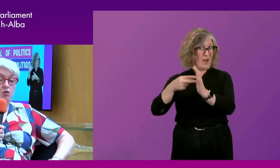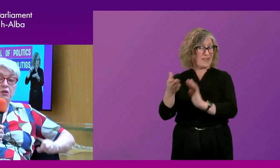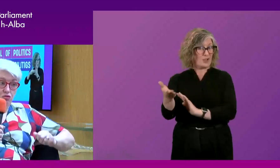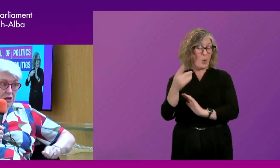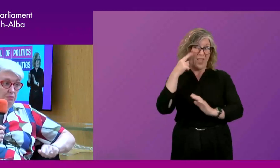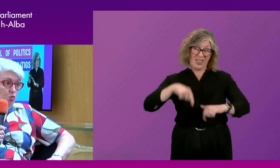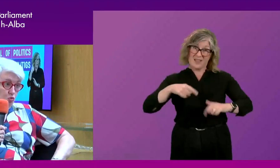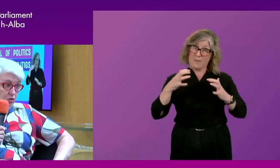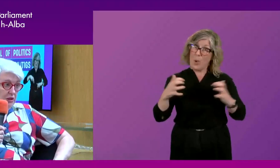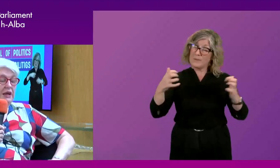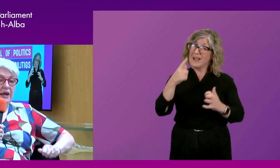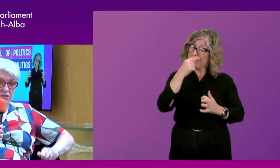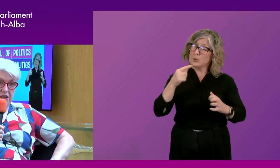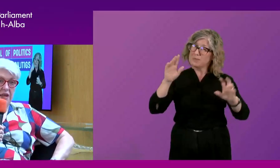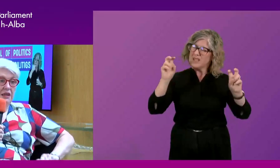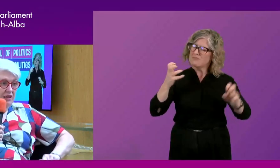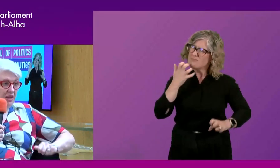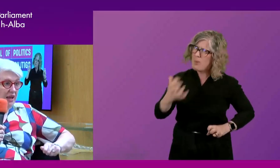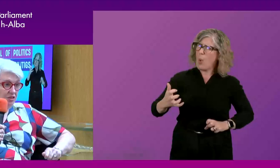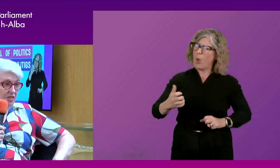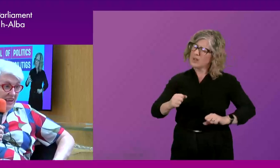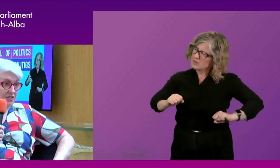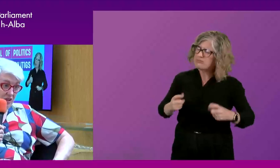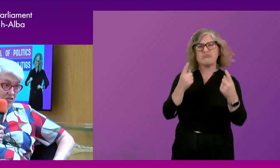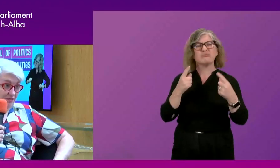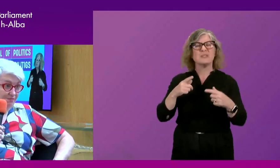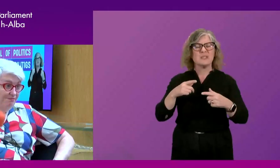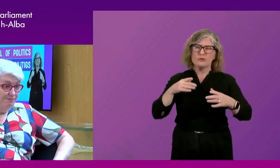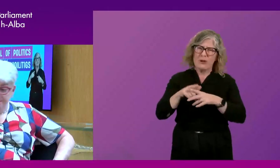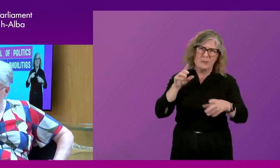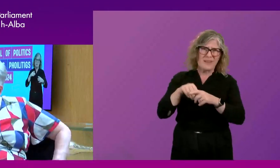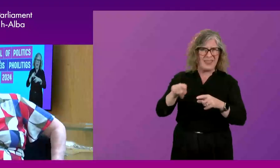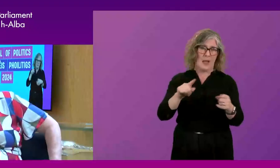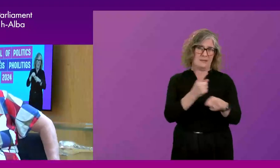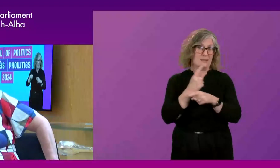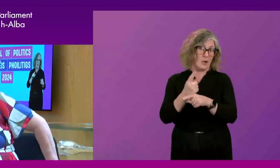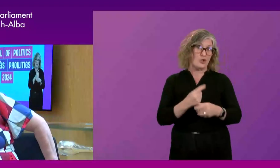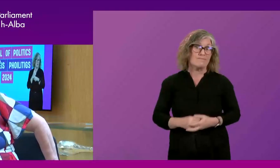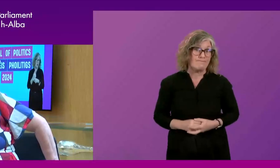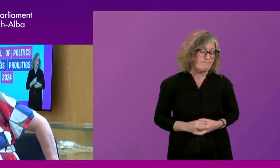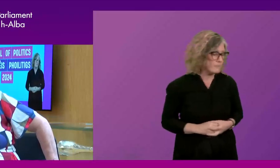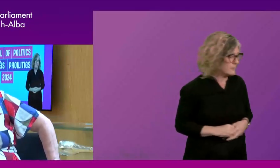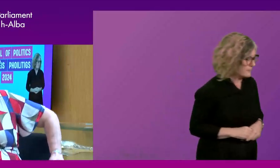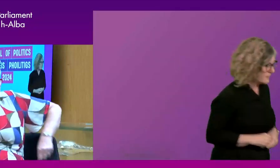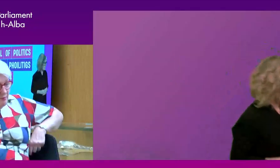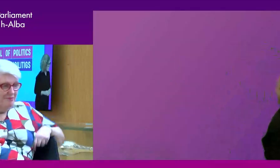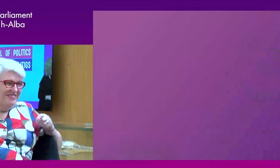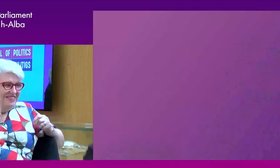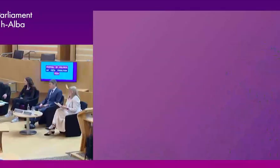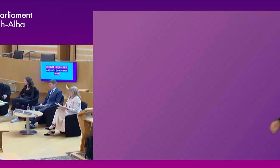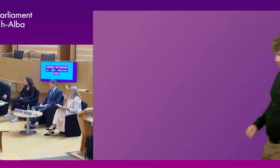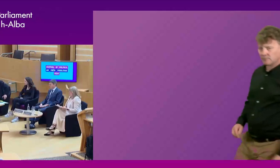Parliament could be really bold and say, let's get into that discussion. Okay. Thank you, Esther. Very briefly, Jack.